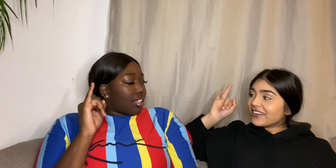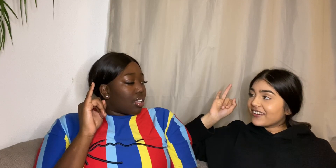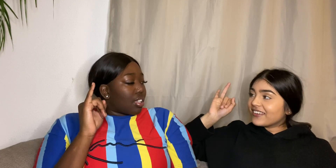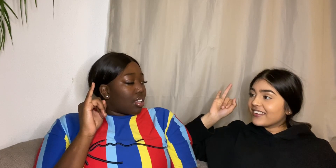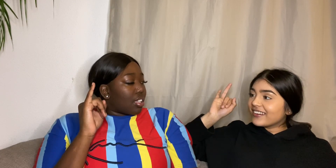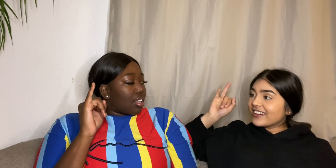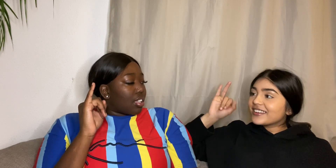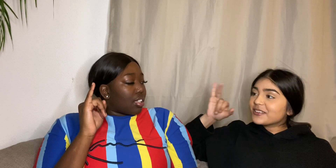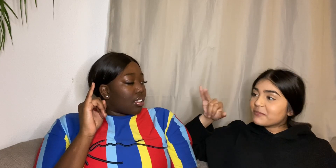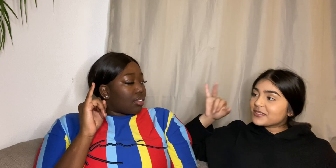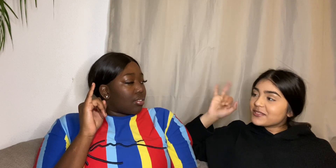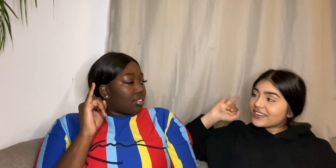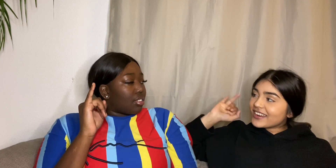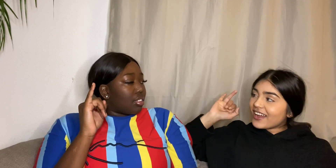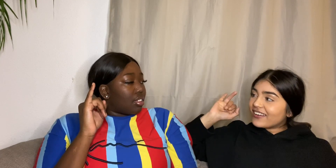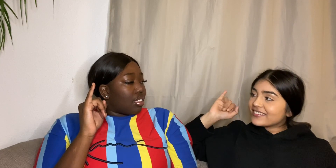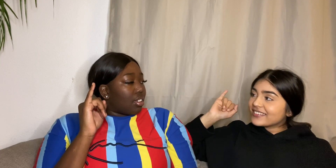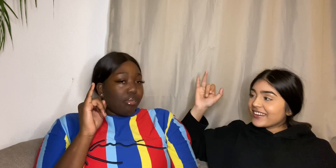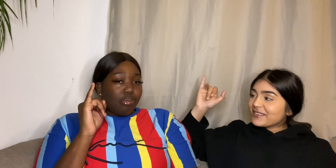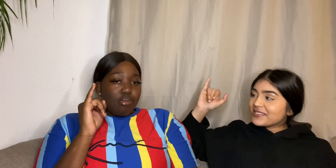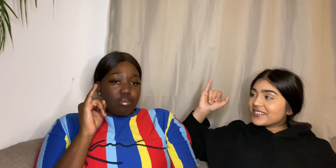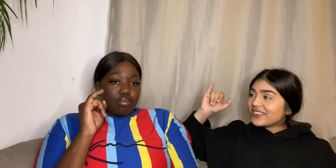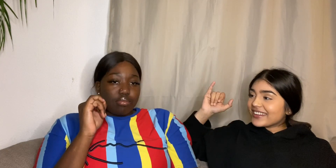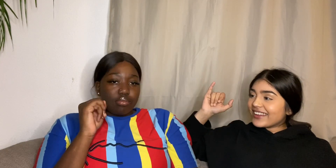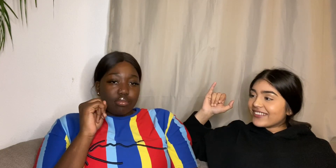So put your finger down Put your finger down